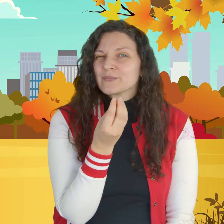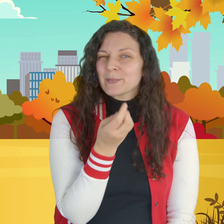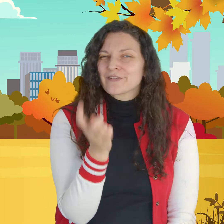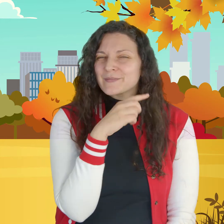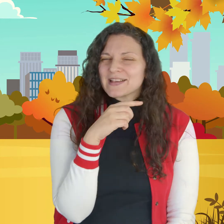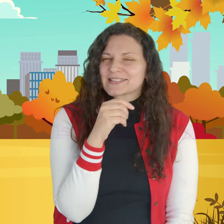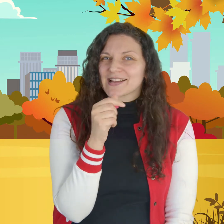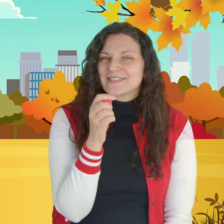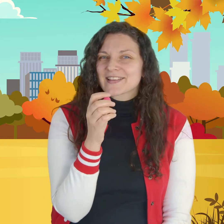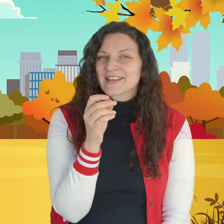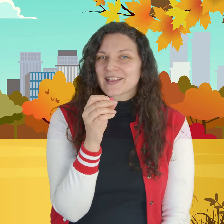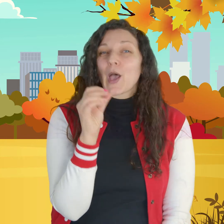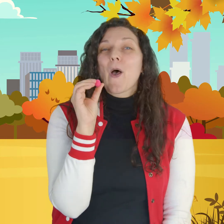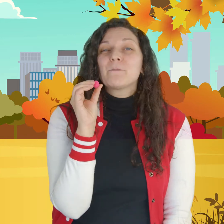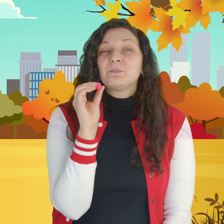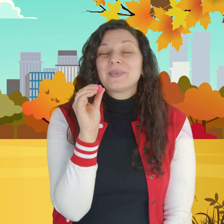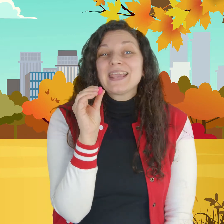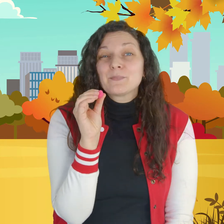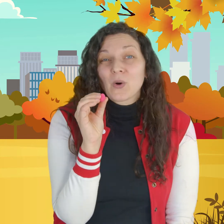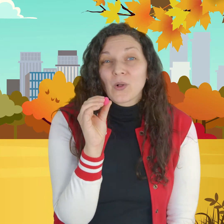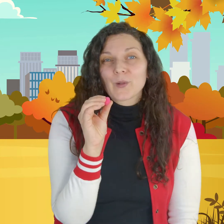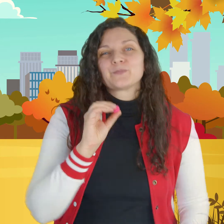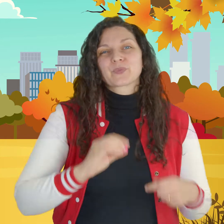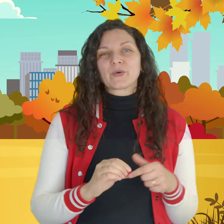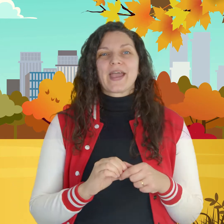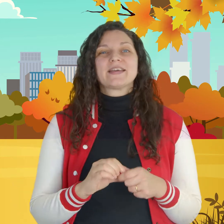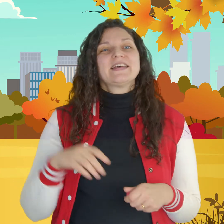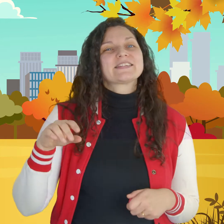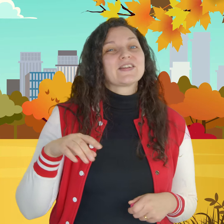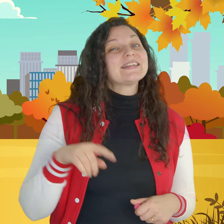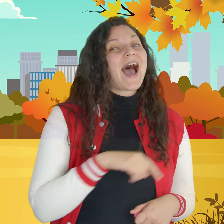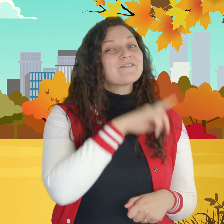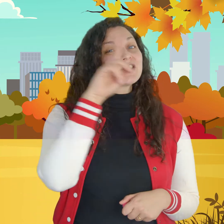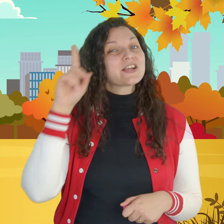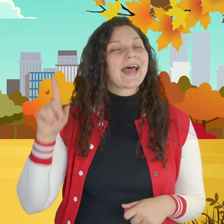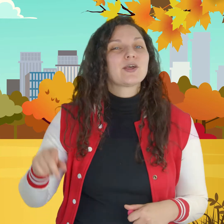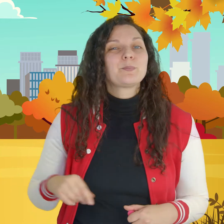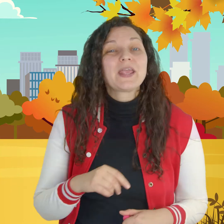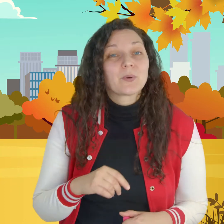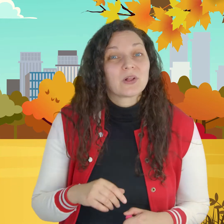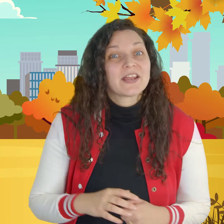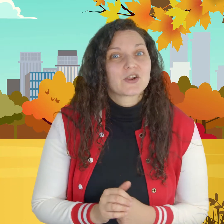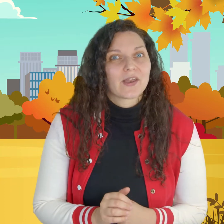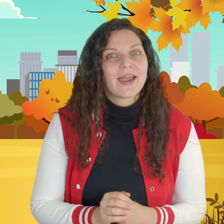remember from last time people okay so let's have a look at the people in your life